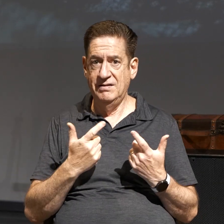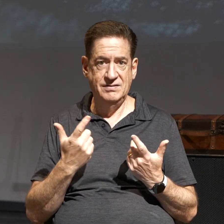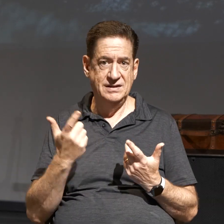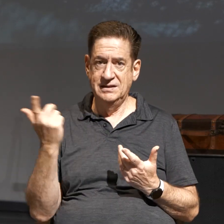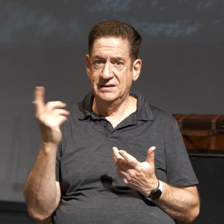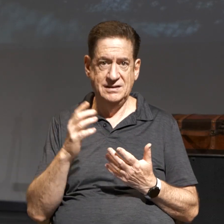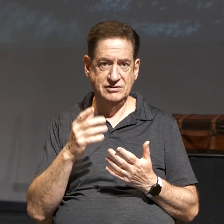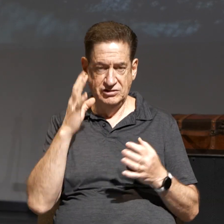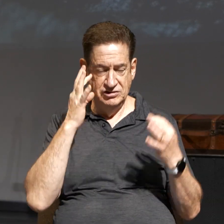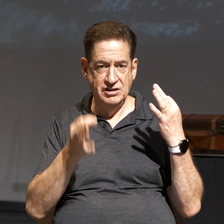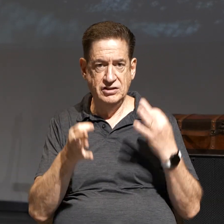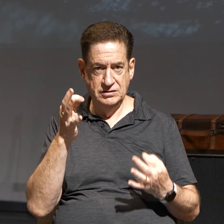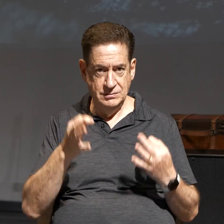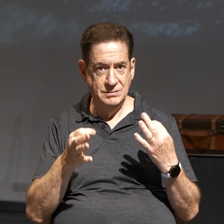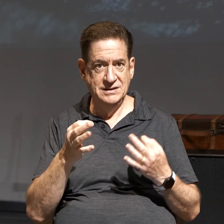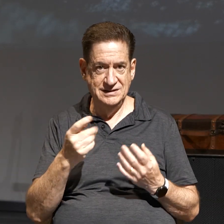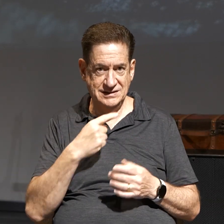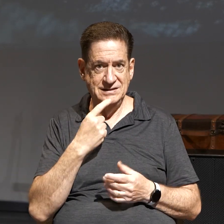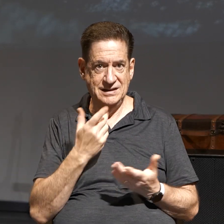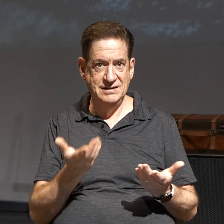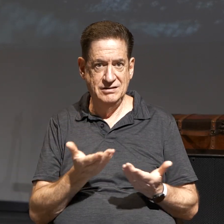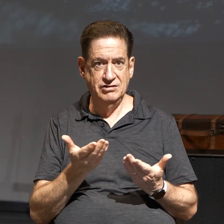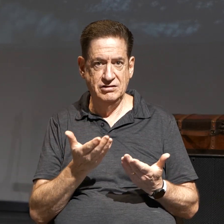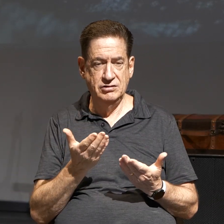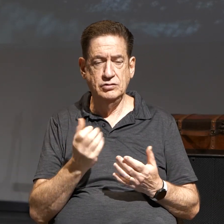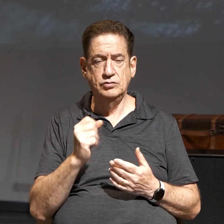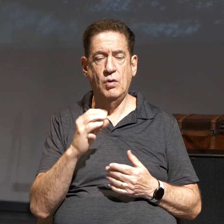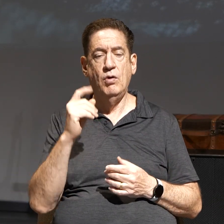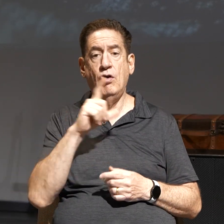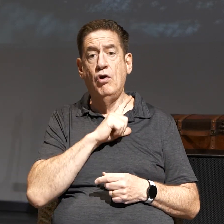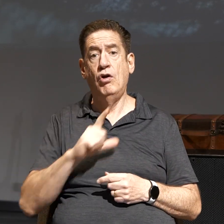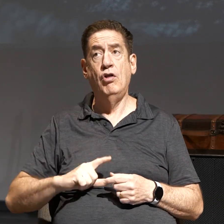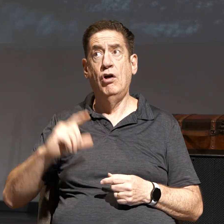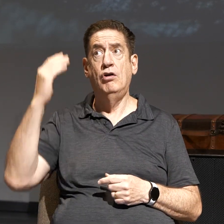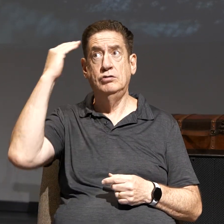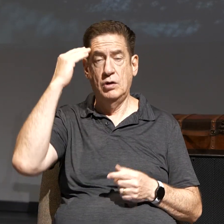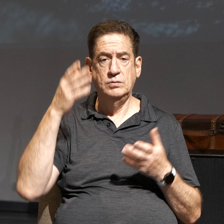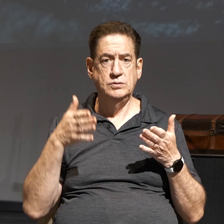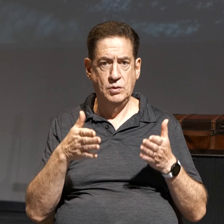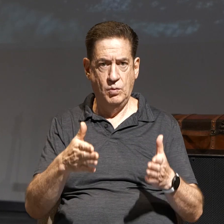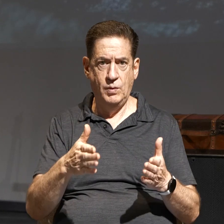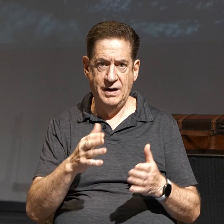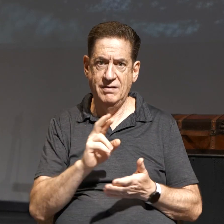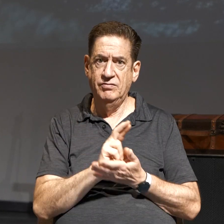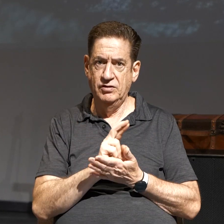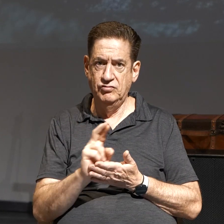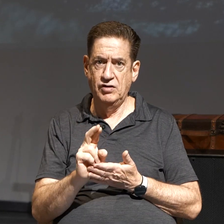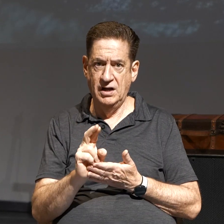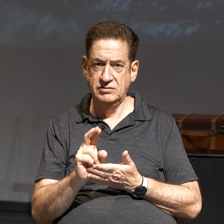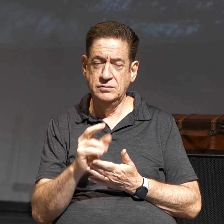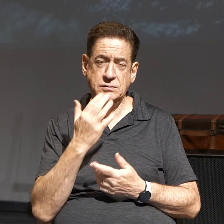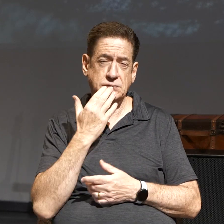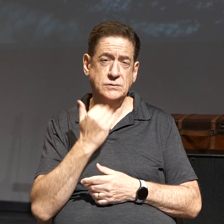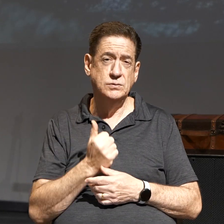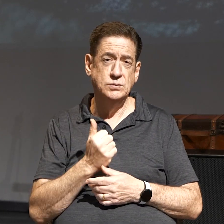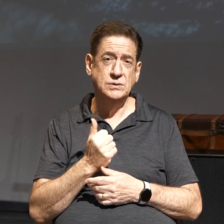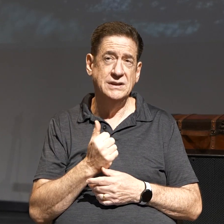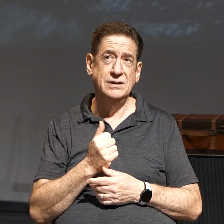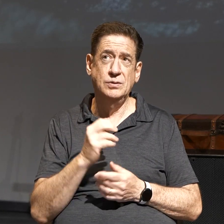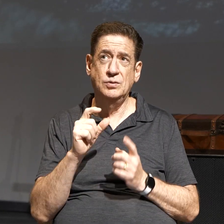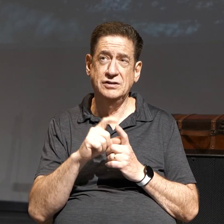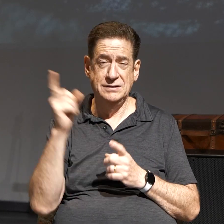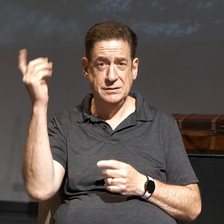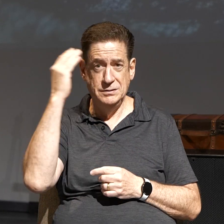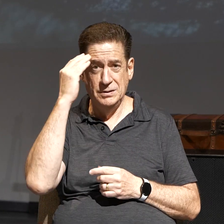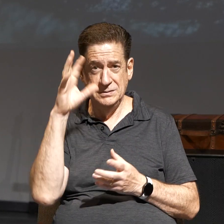That's the judgment is what he's saying here. And so, for the Lord knows the way of the righteous. Oh my goodness, those are sweet words. He knows. He's